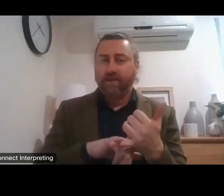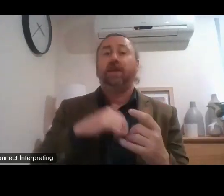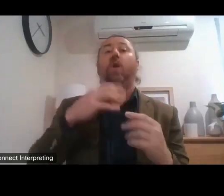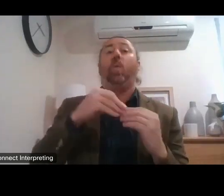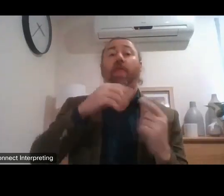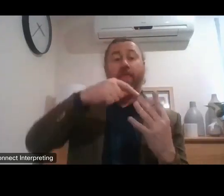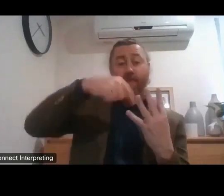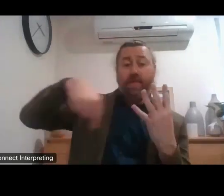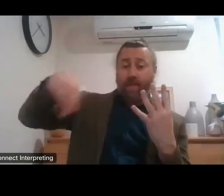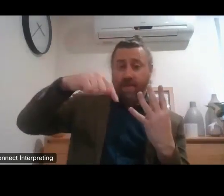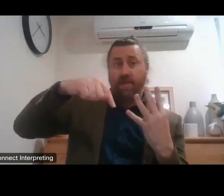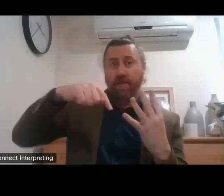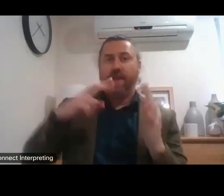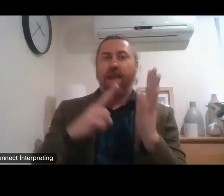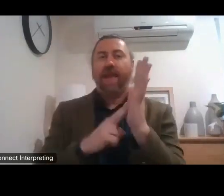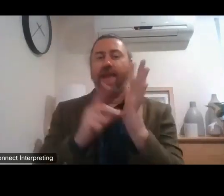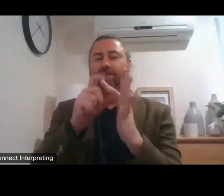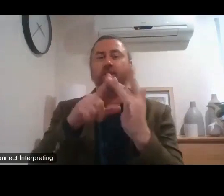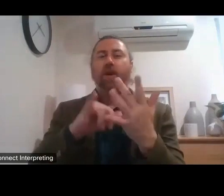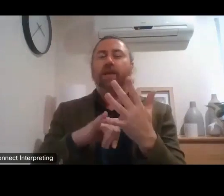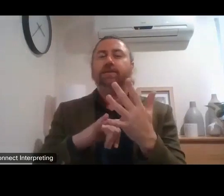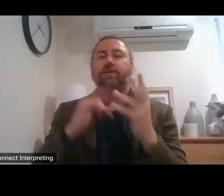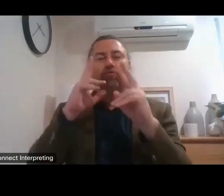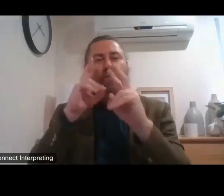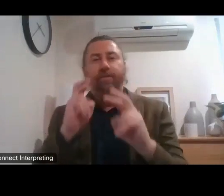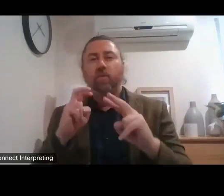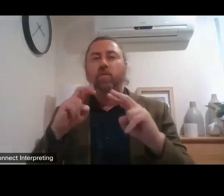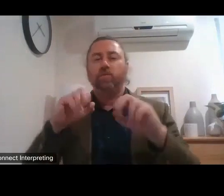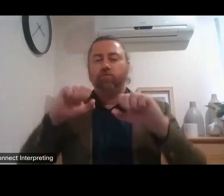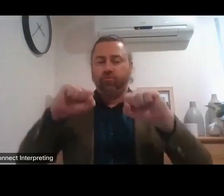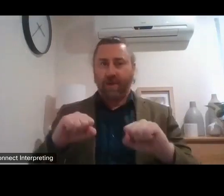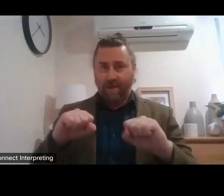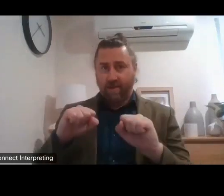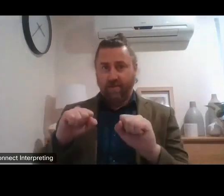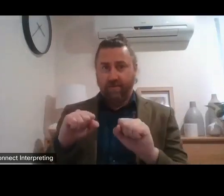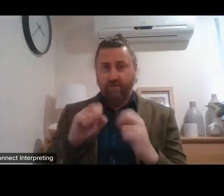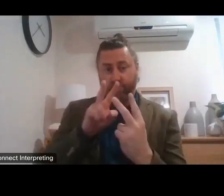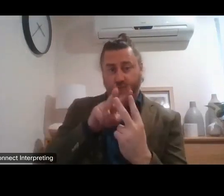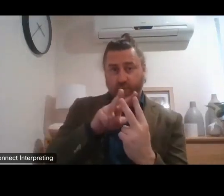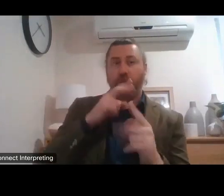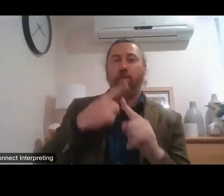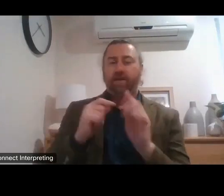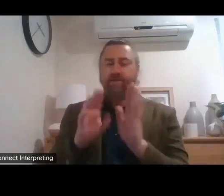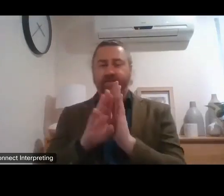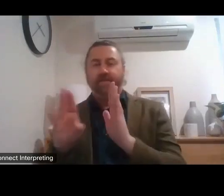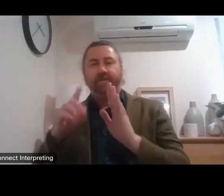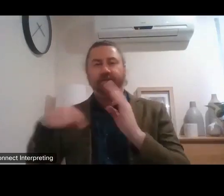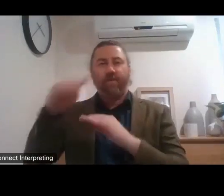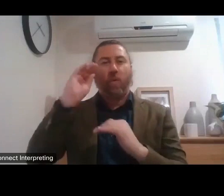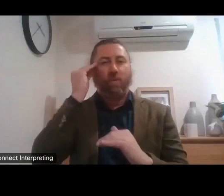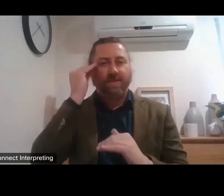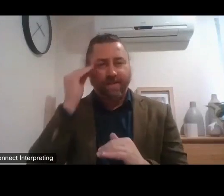chairs and panel and as well as the people involved behind the scenes